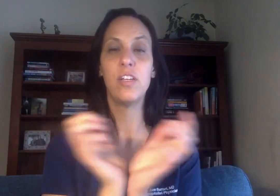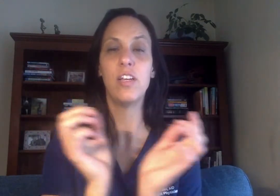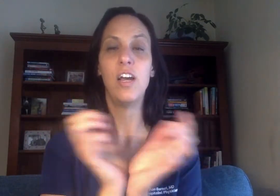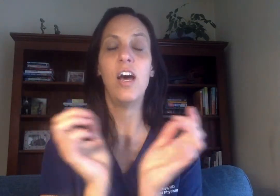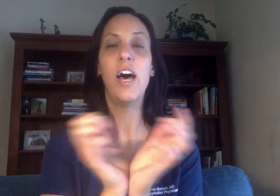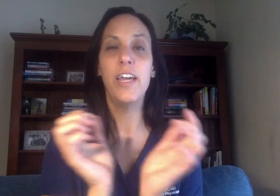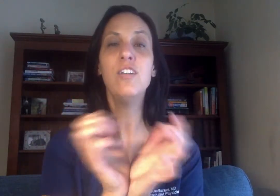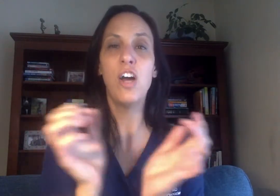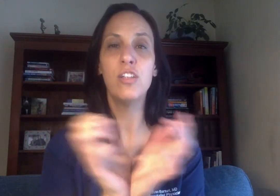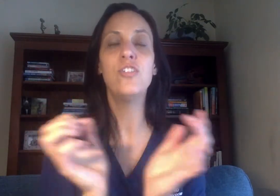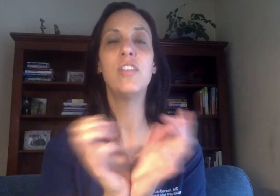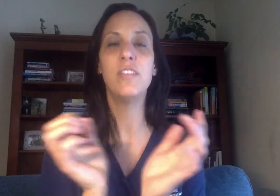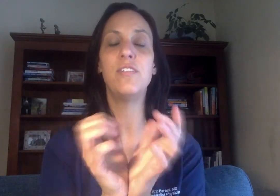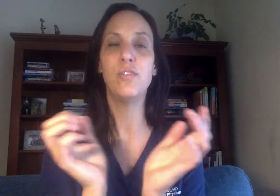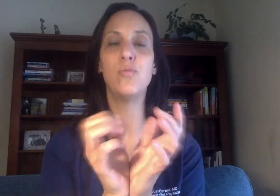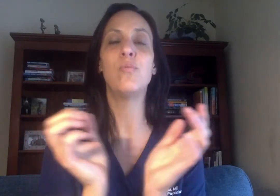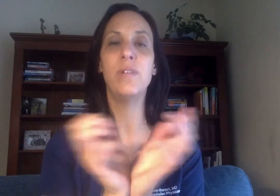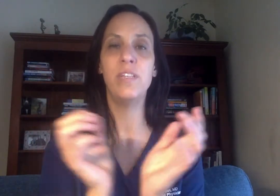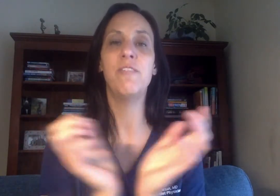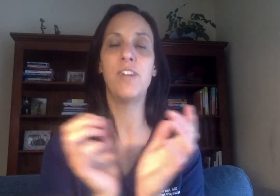I acknowledge that this fear.